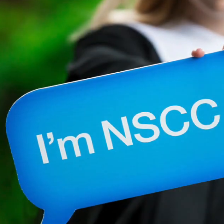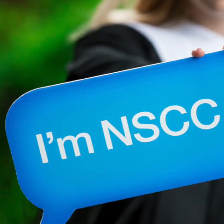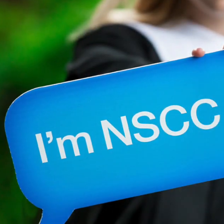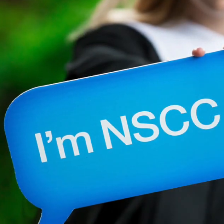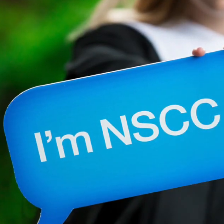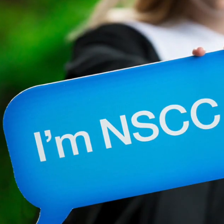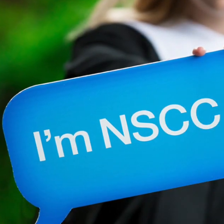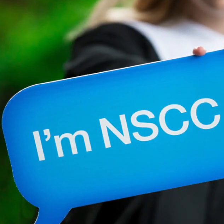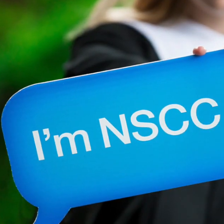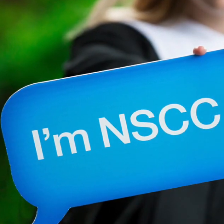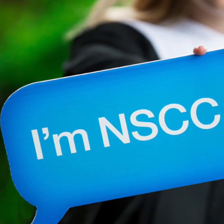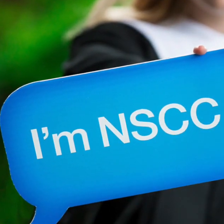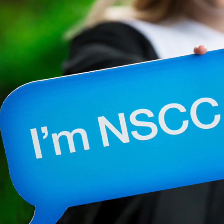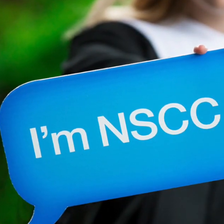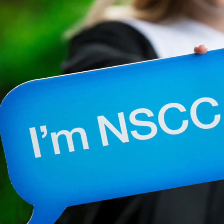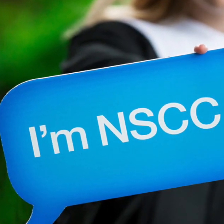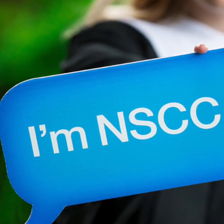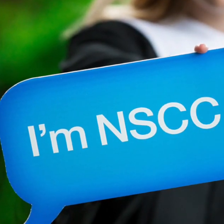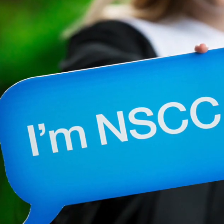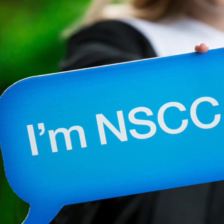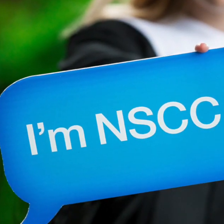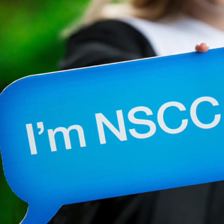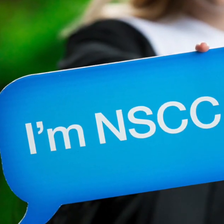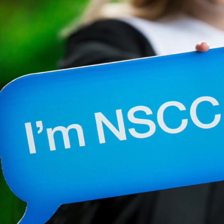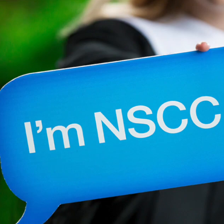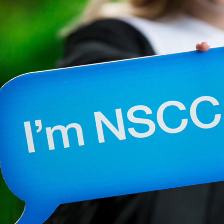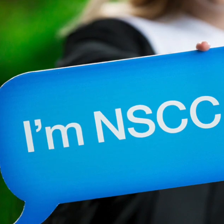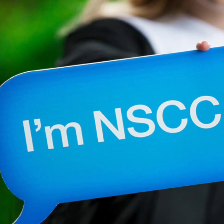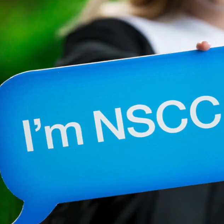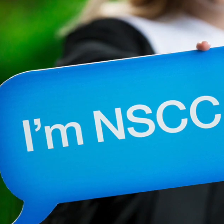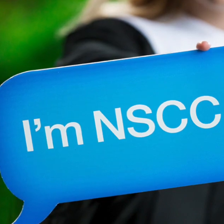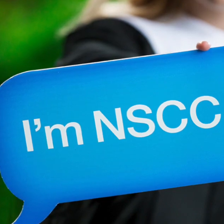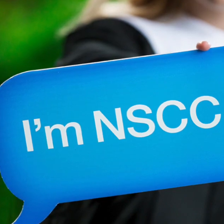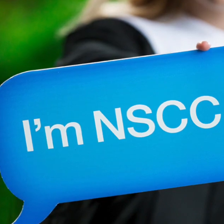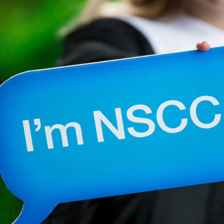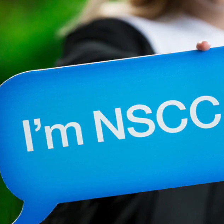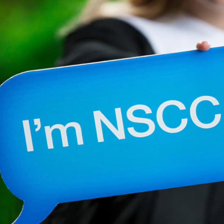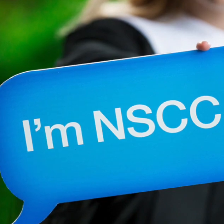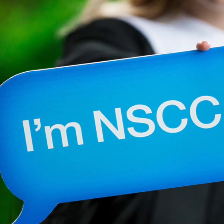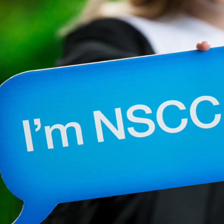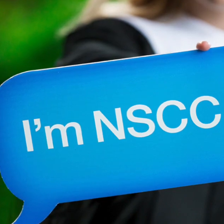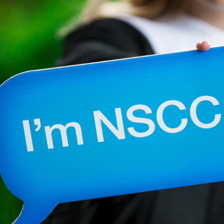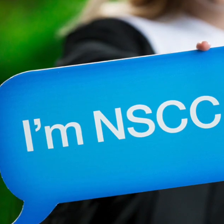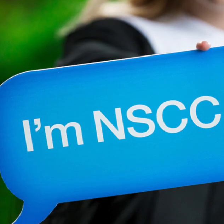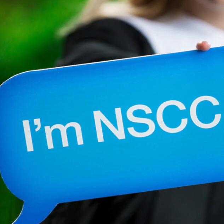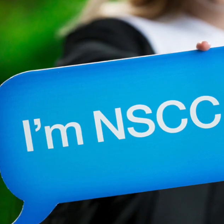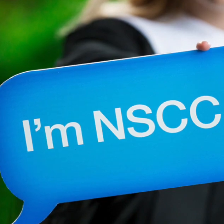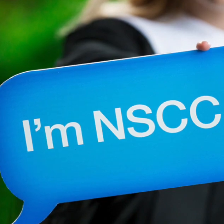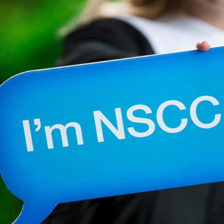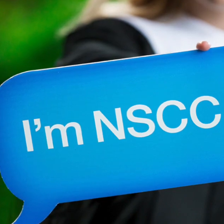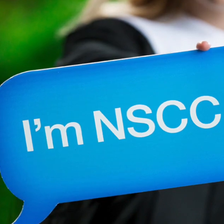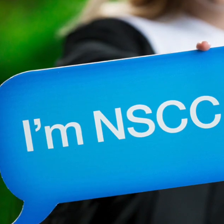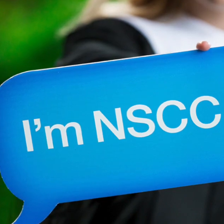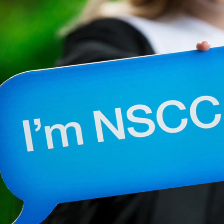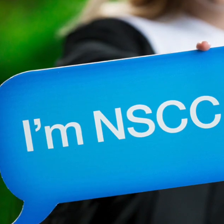This is Before.2008 Merit An Biochamer For leaders and know,